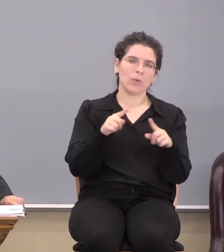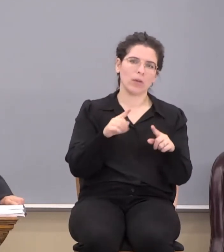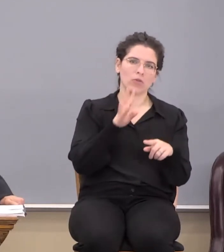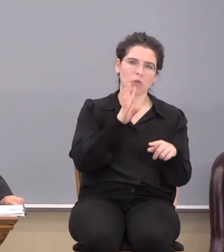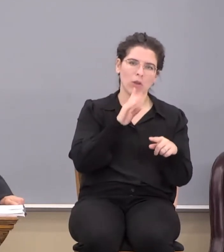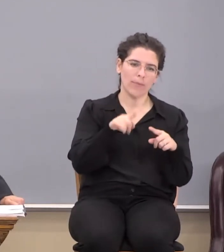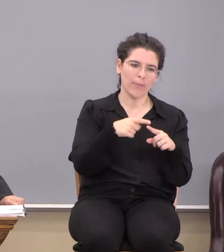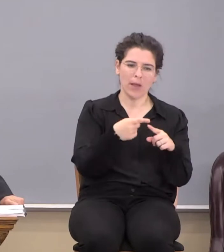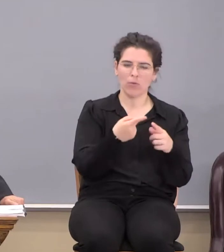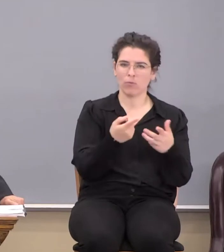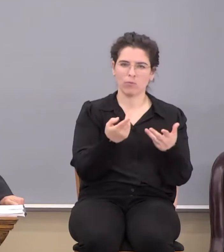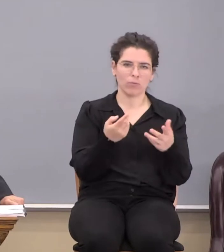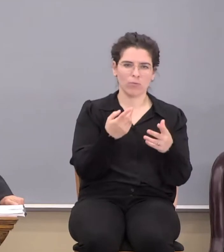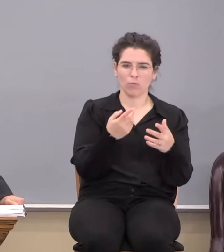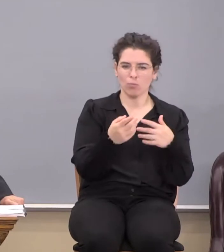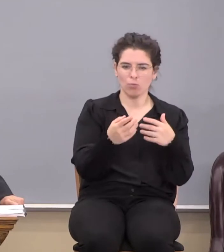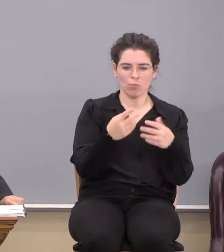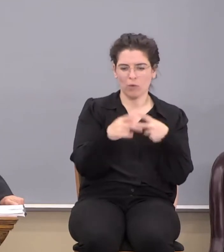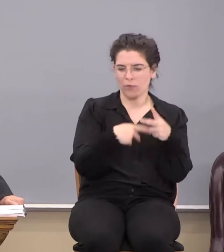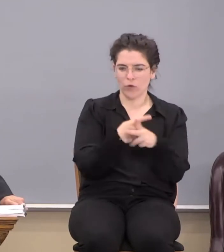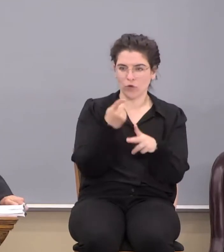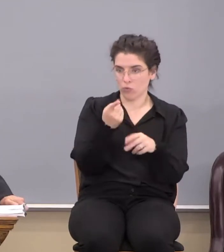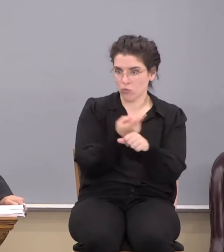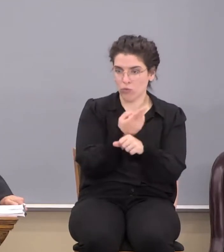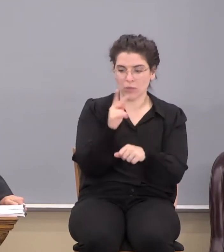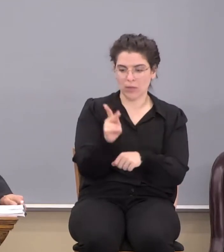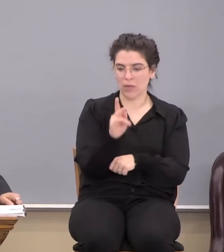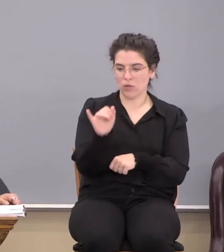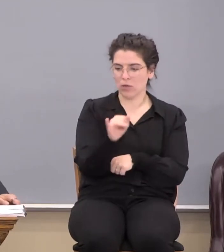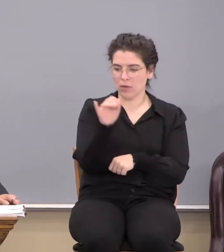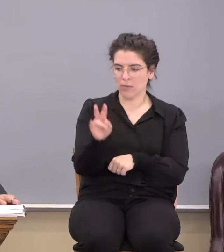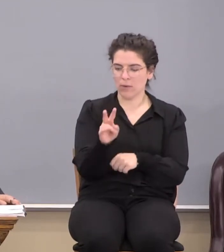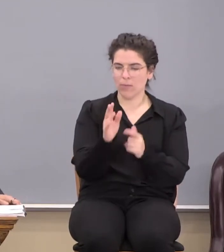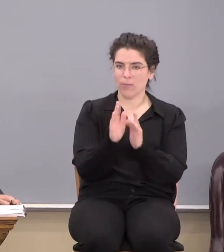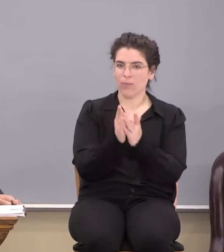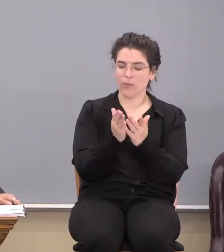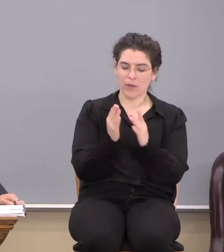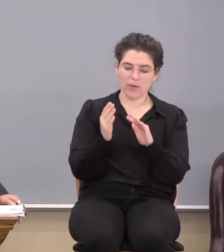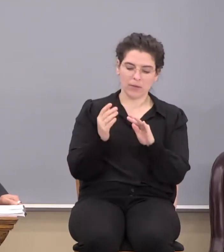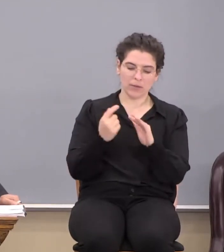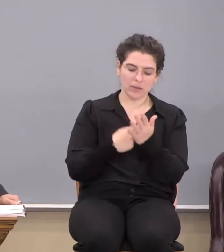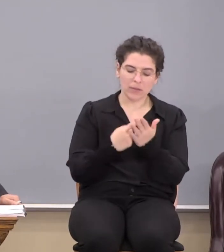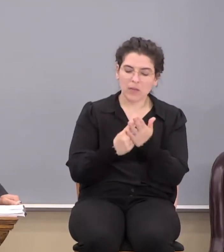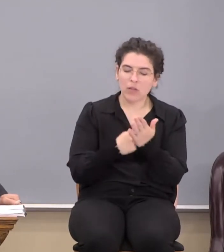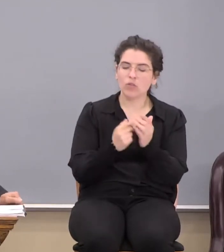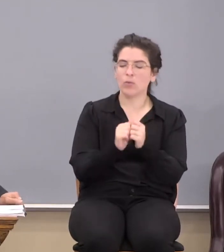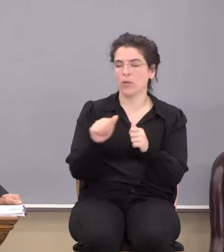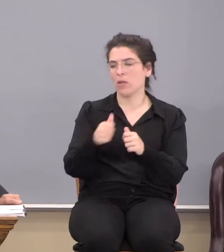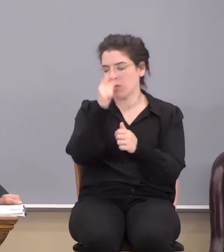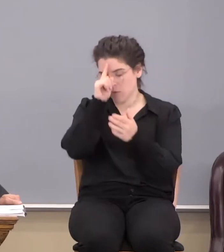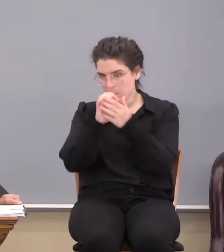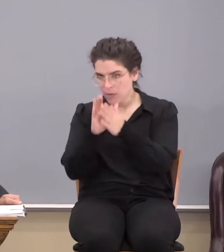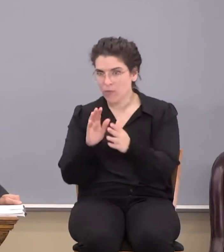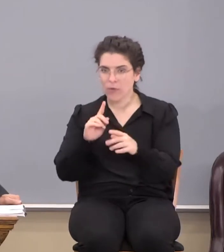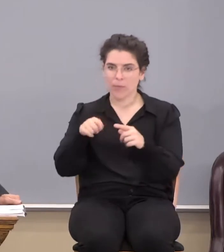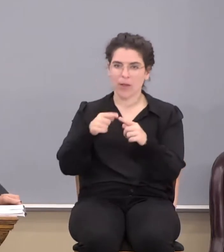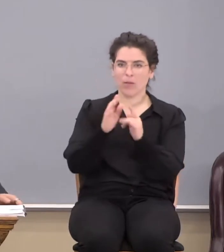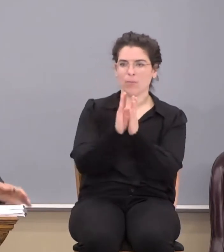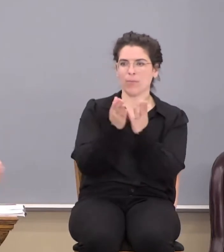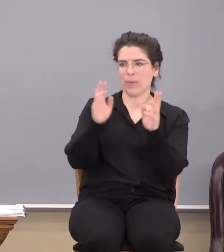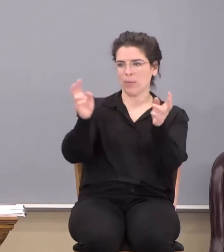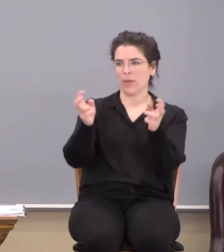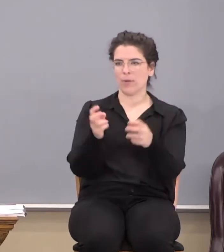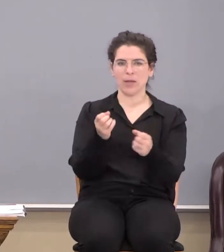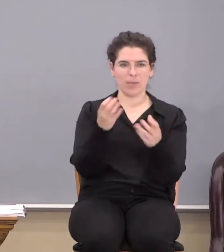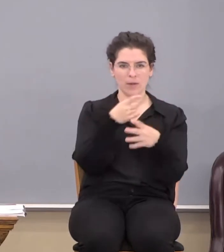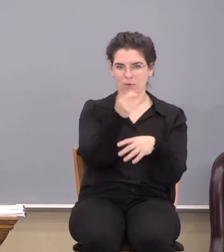talk about what Bible you're going to use, it's the King James Bible. Have you ever had any discussions with other believers about the Bible issue? How many of y'all have had